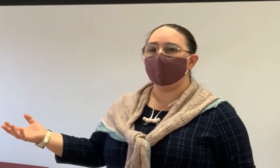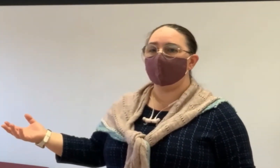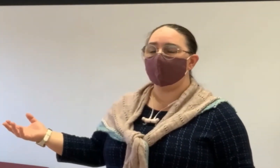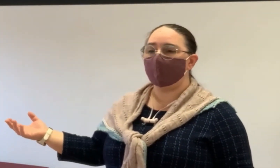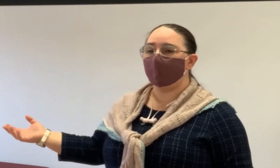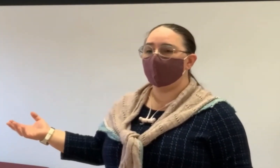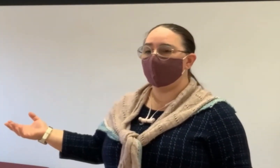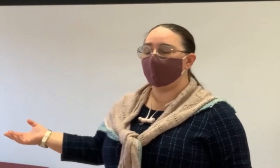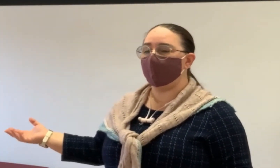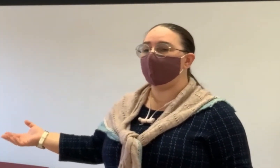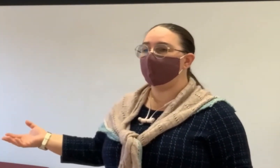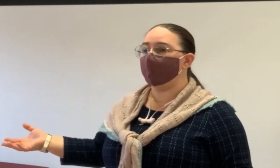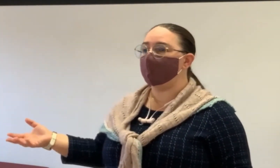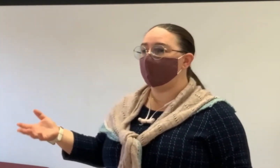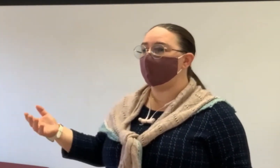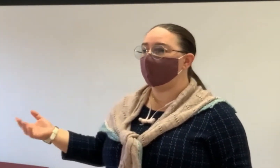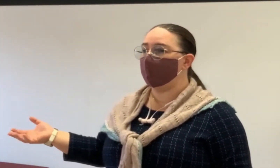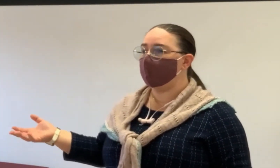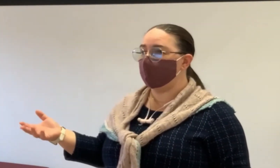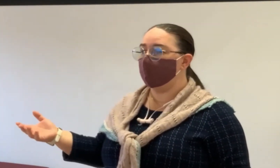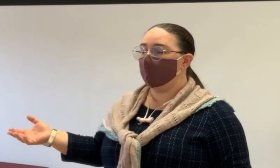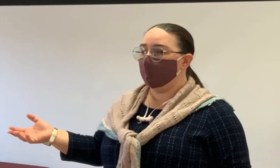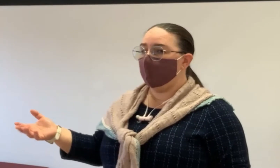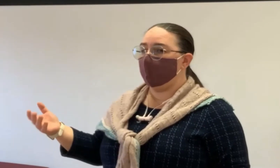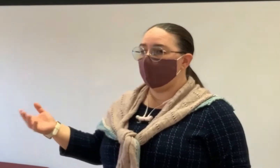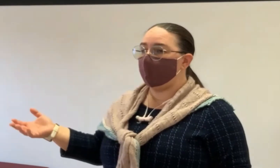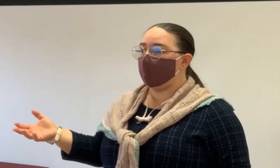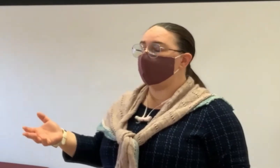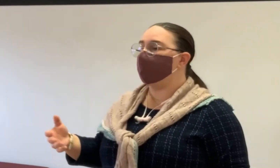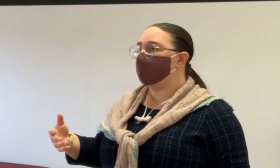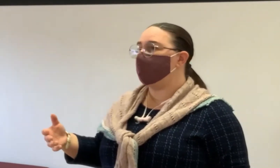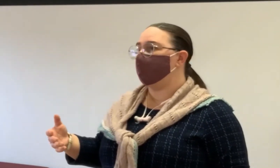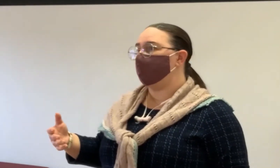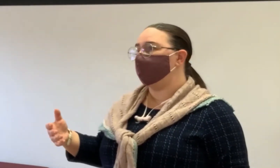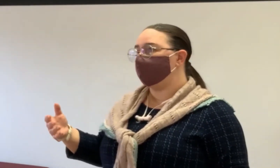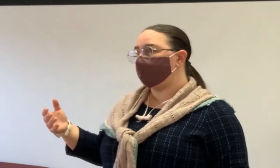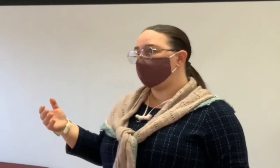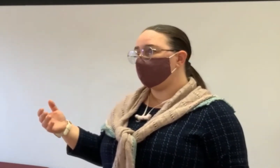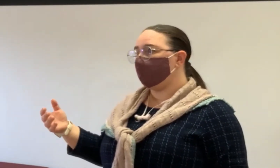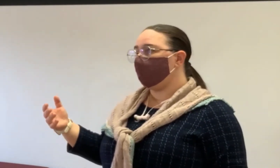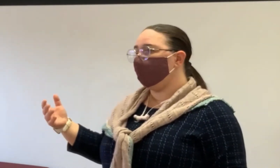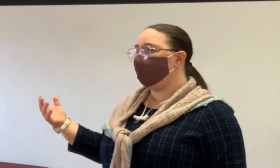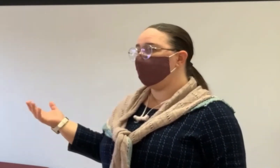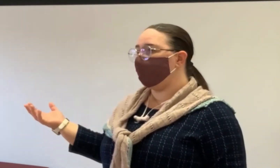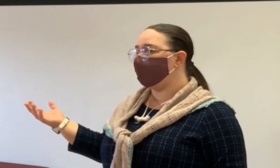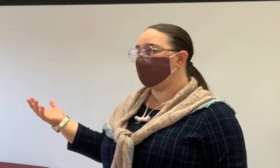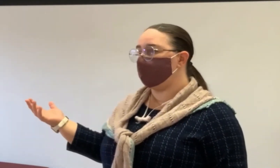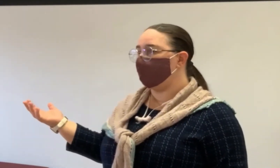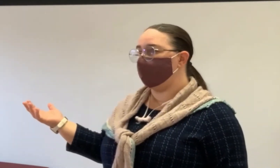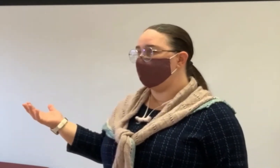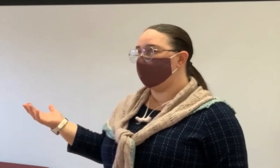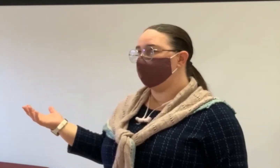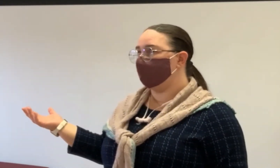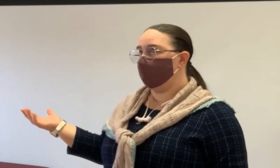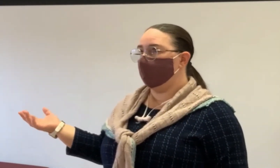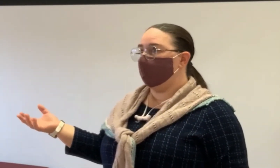values have been steadily rising or property appreciating for the last